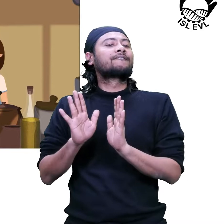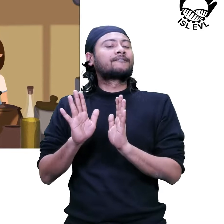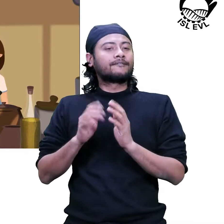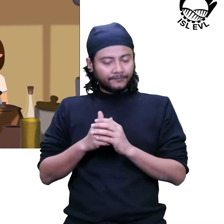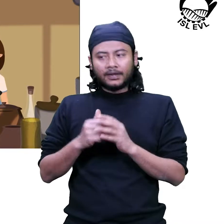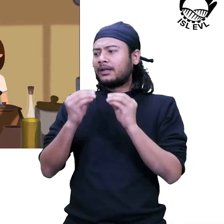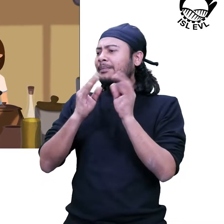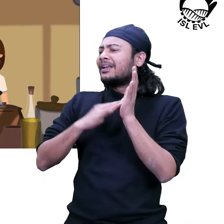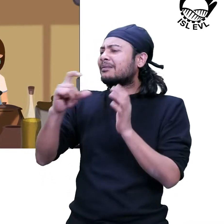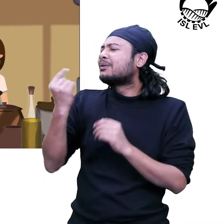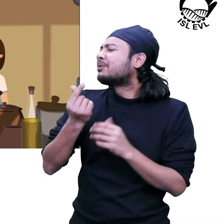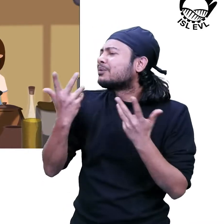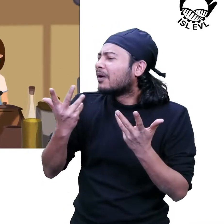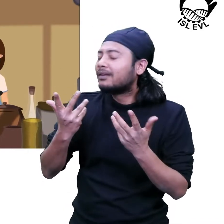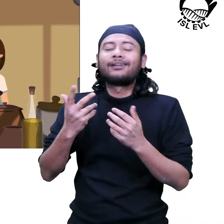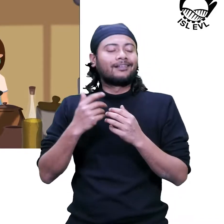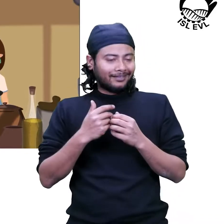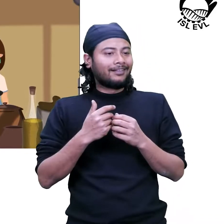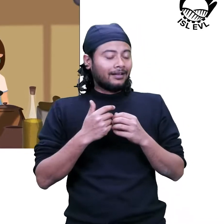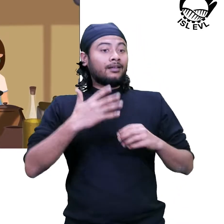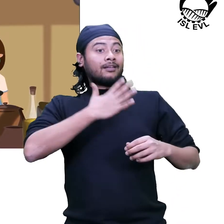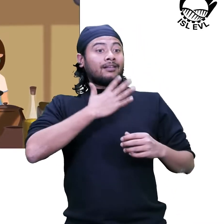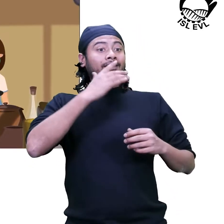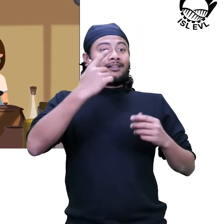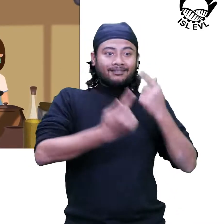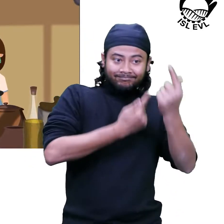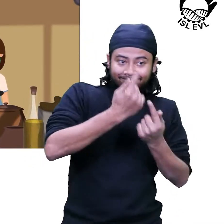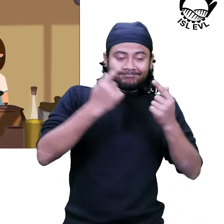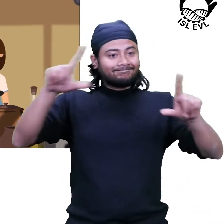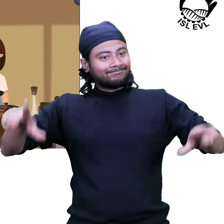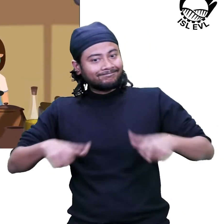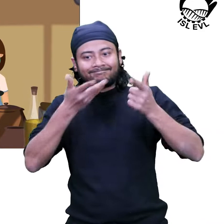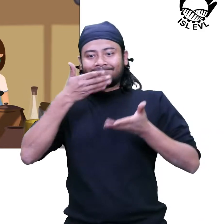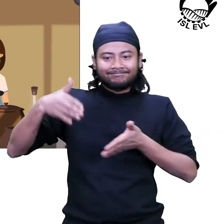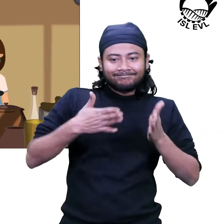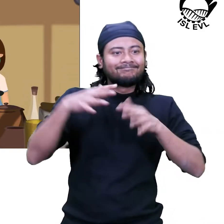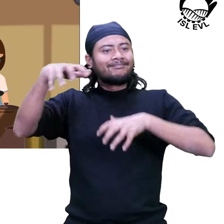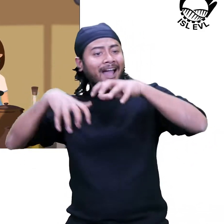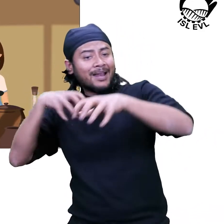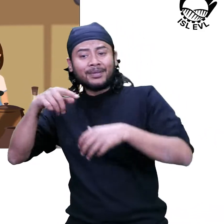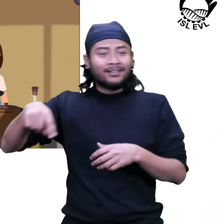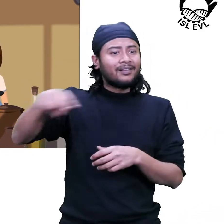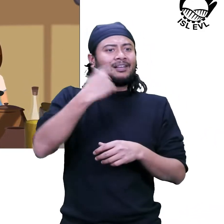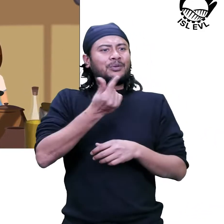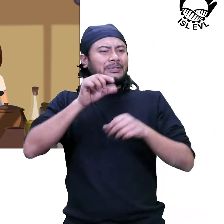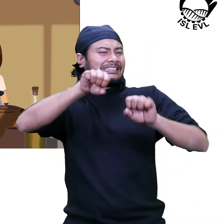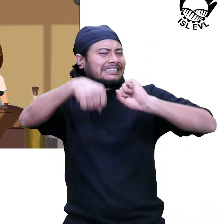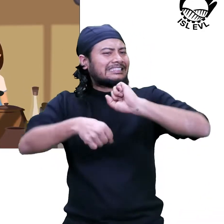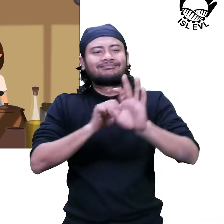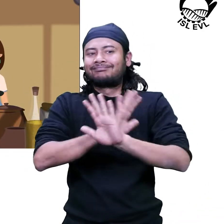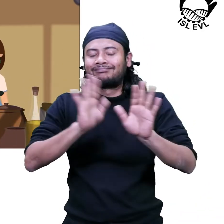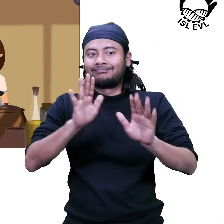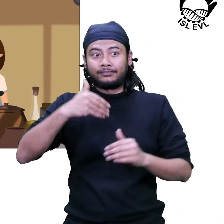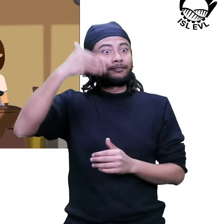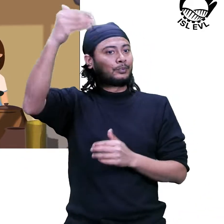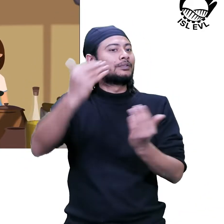resources in our region are used in such a manner that they can support us, our children and all